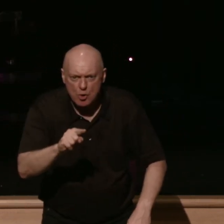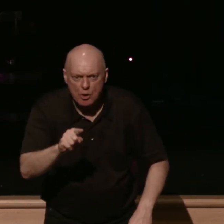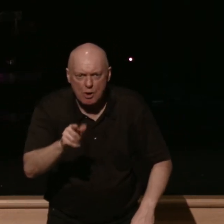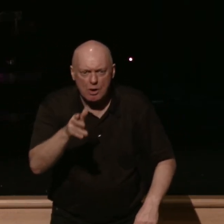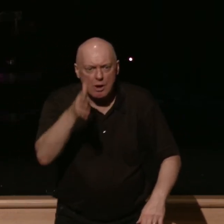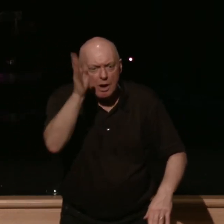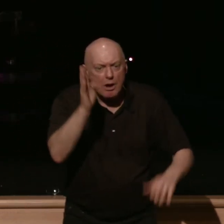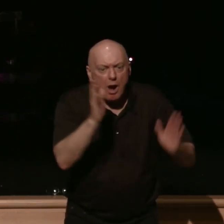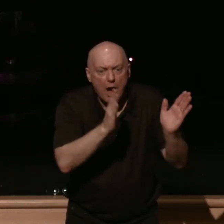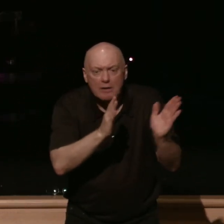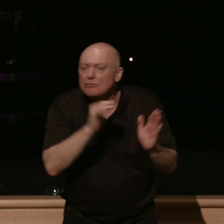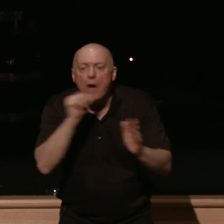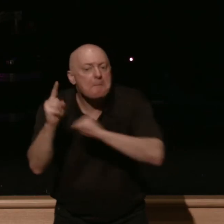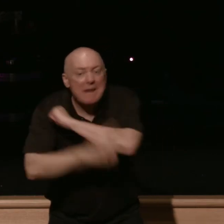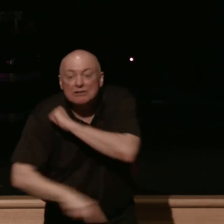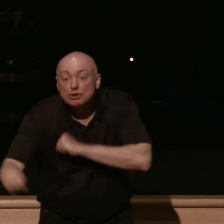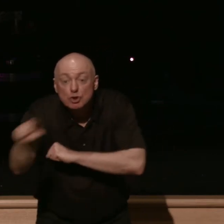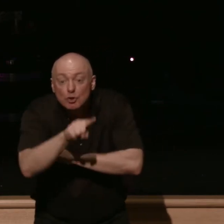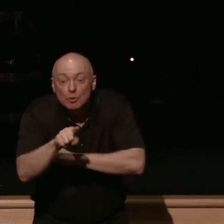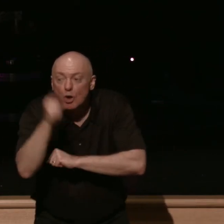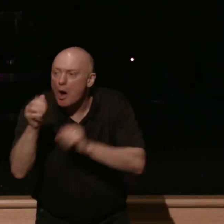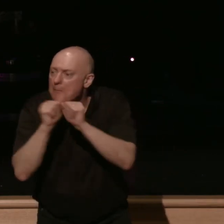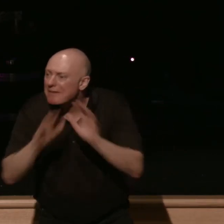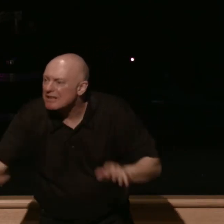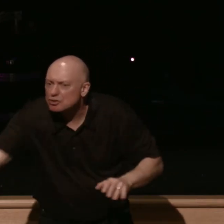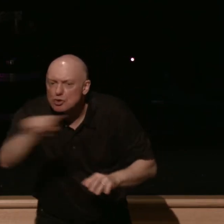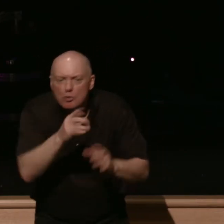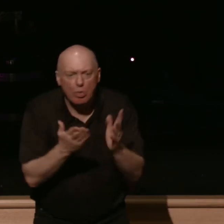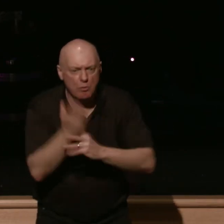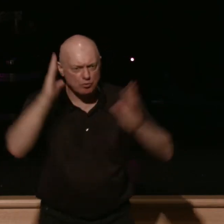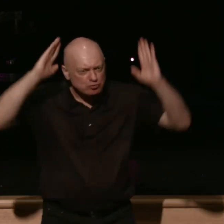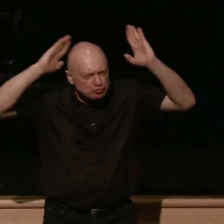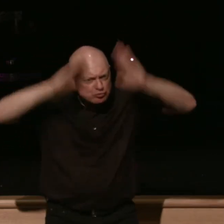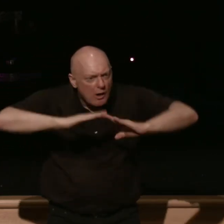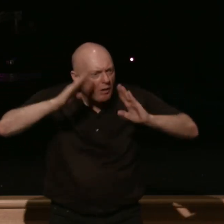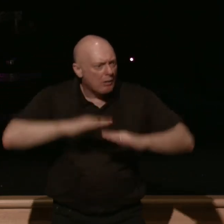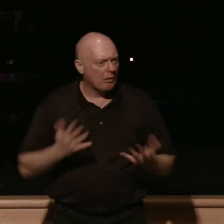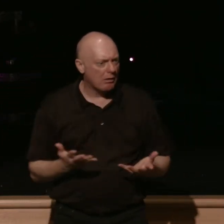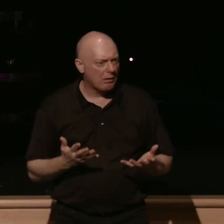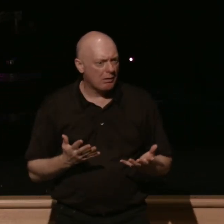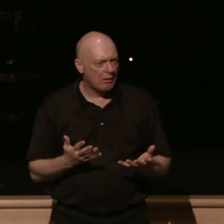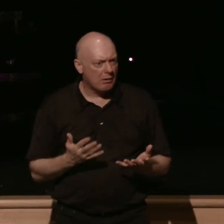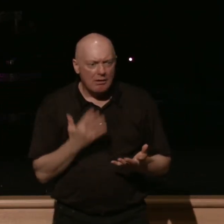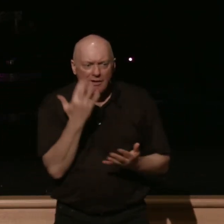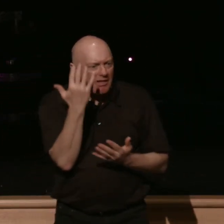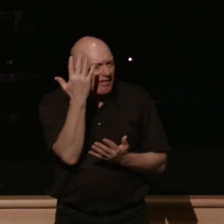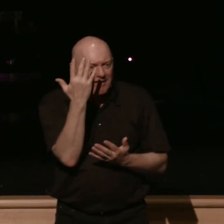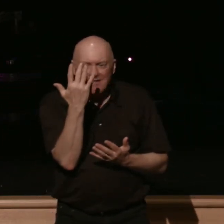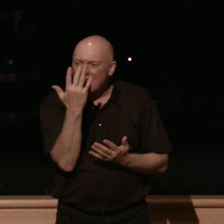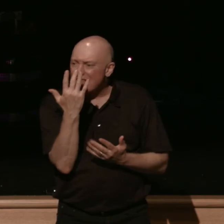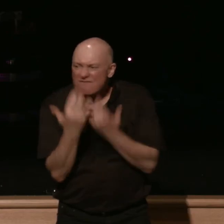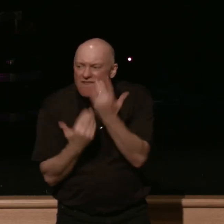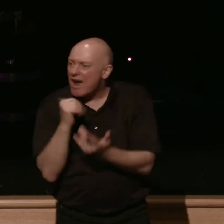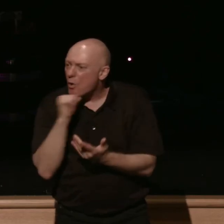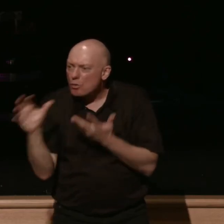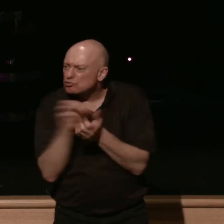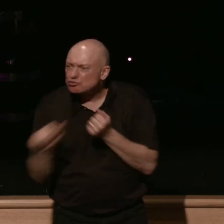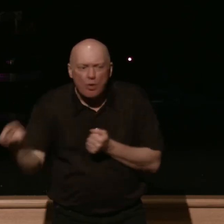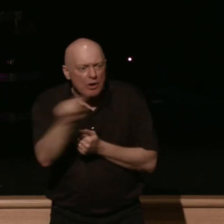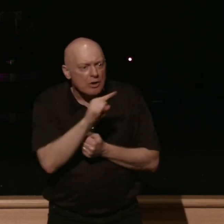not to punish you but to bless you no because the fire doesn't consume you son and the soap doesn't wash you